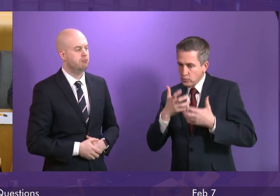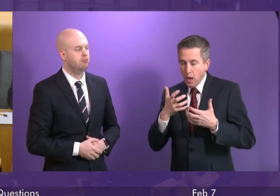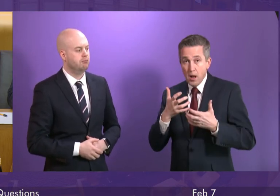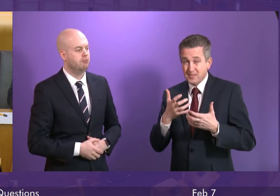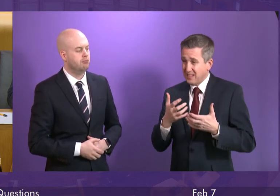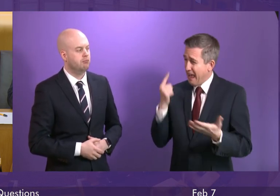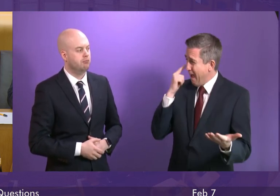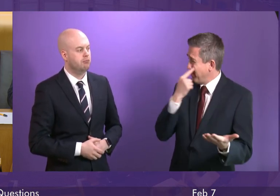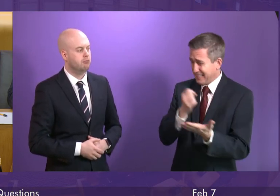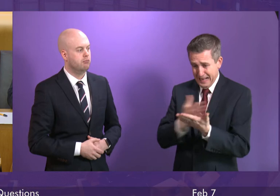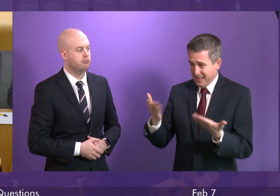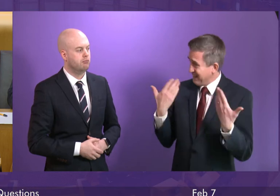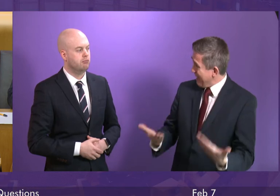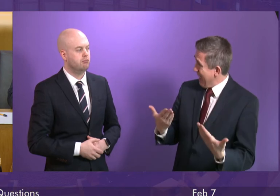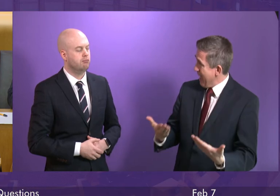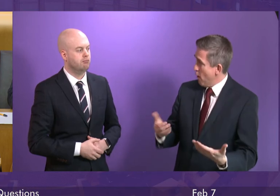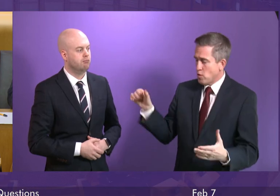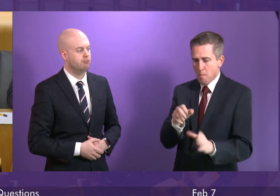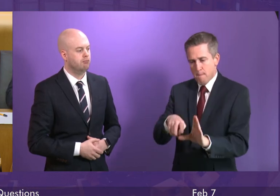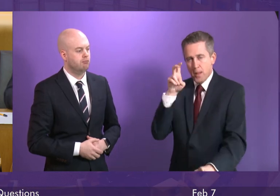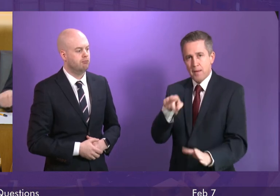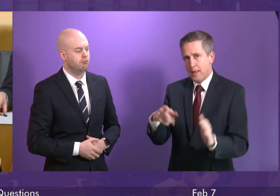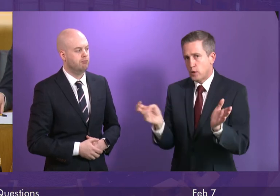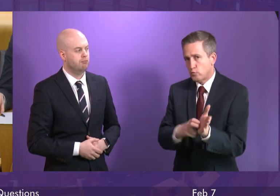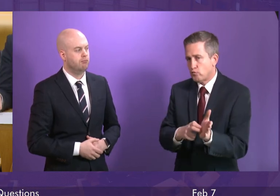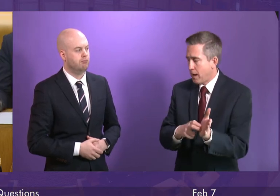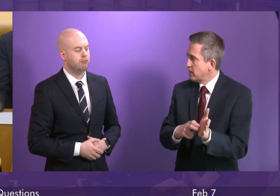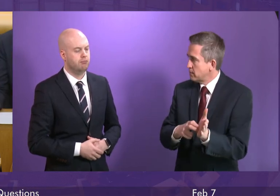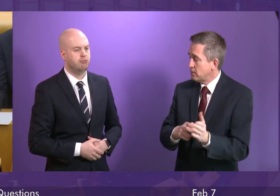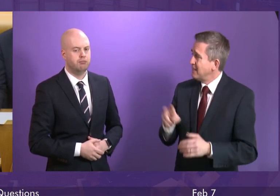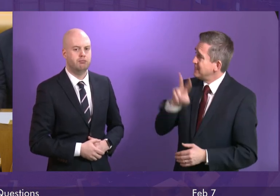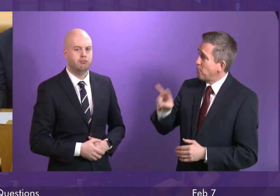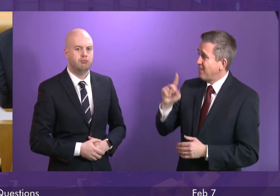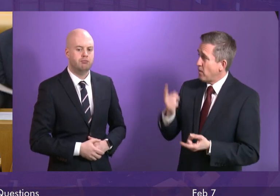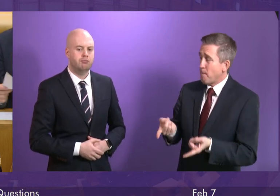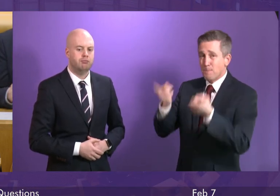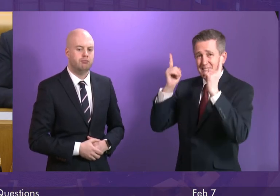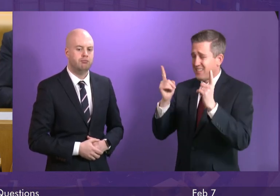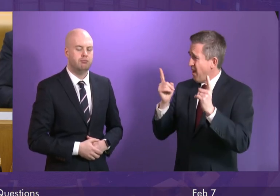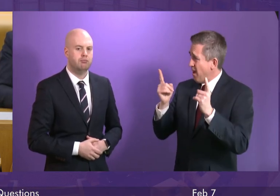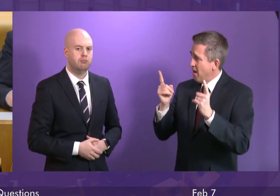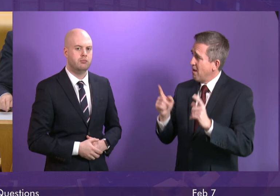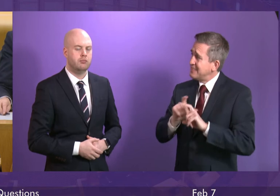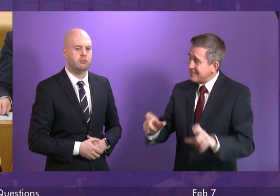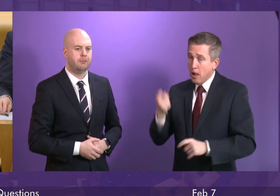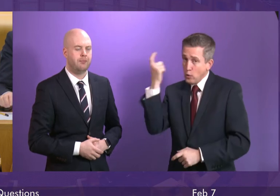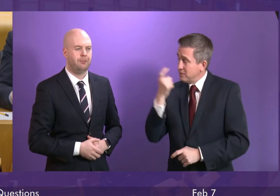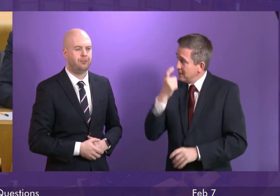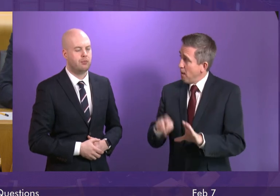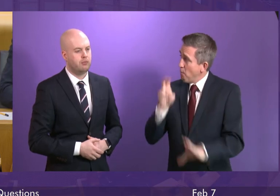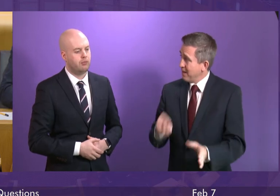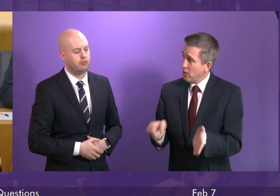now that that option must remain on the table. Surely the Deputy First Minister won't rule that option out